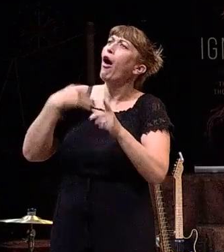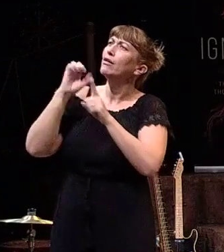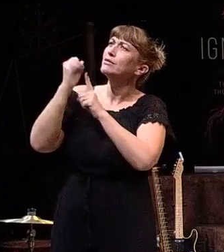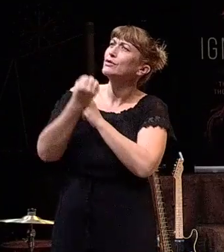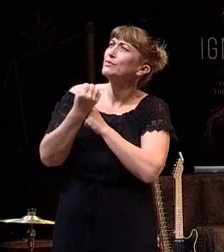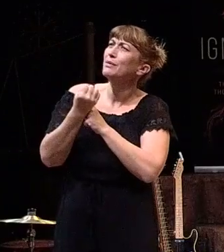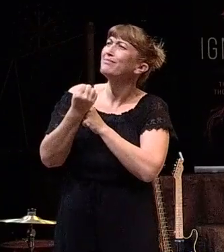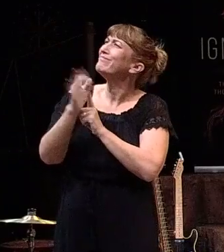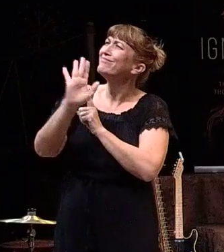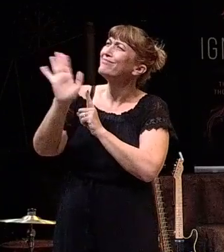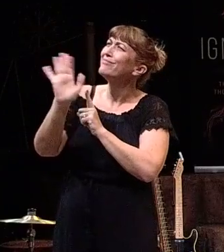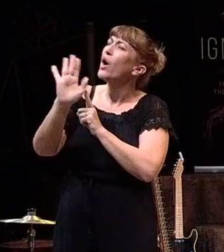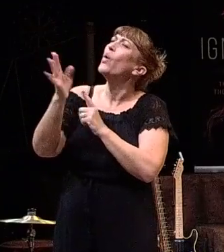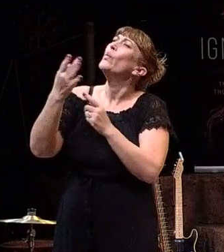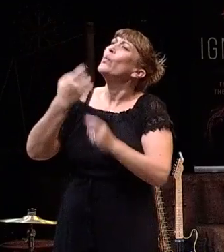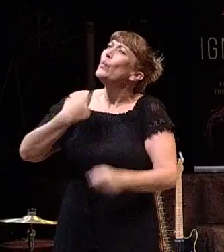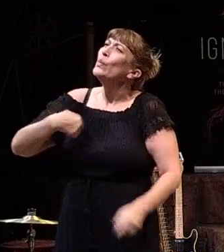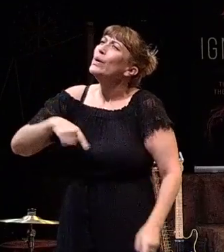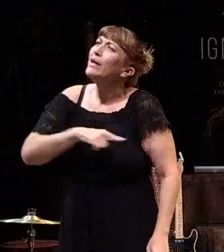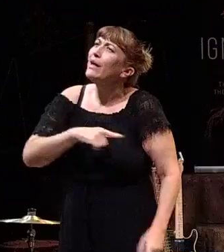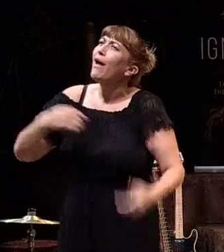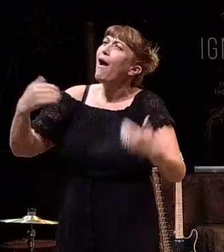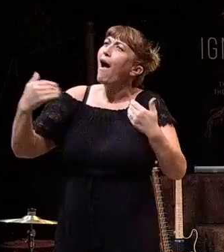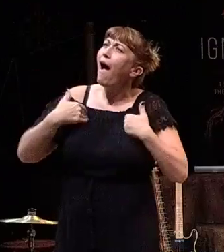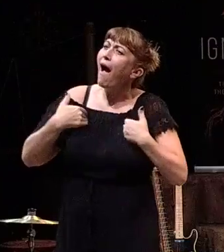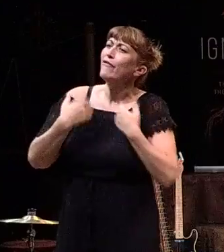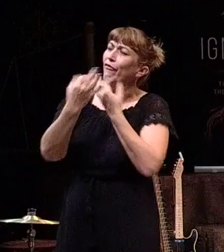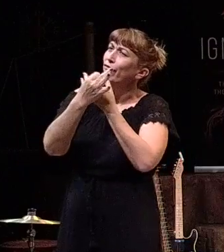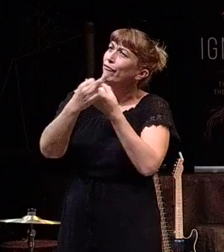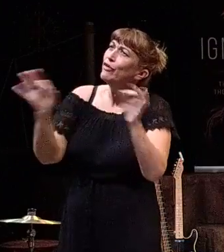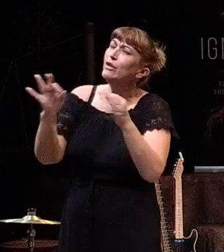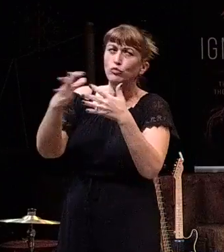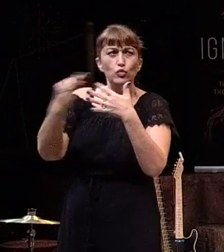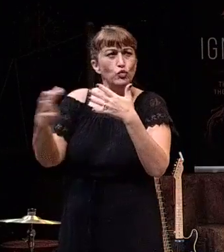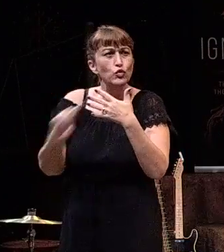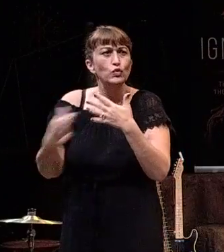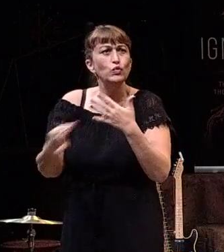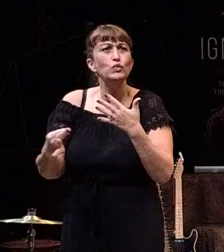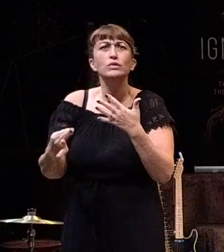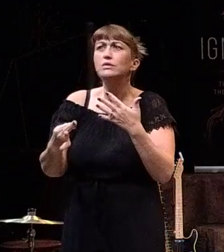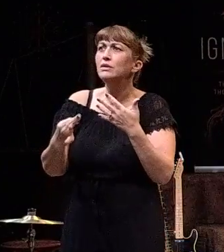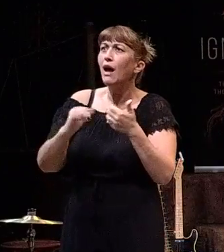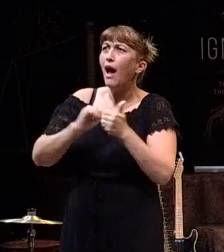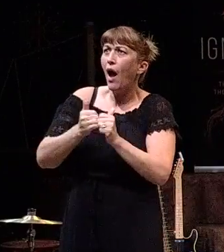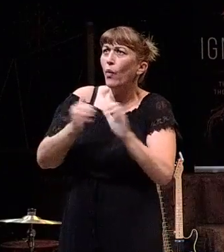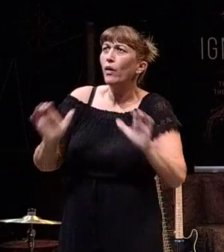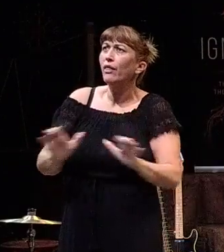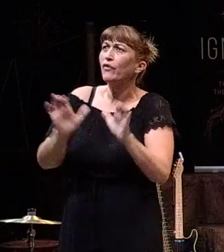We have the freedom to choose how we will live because we were called to be free.